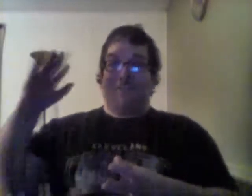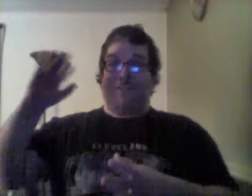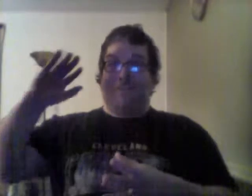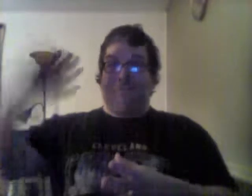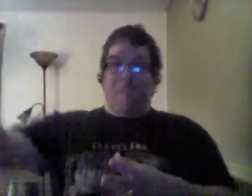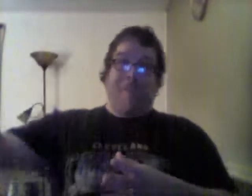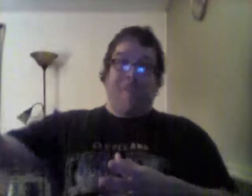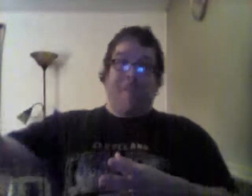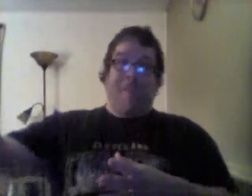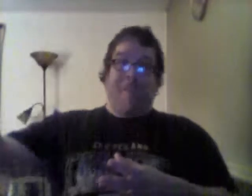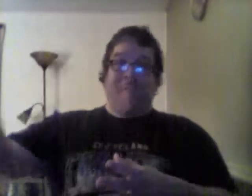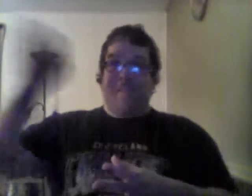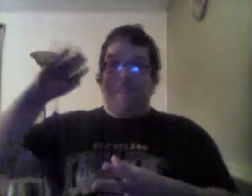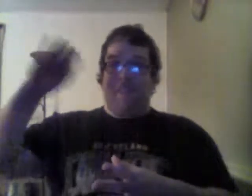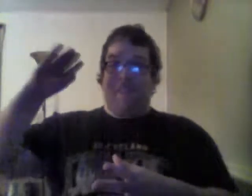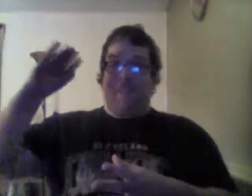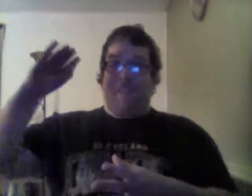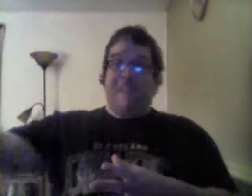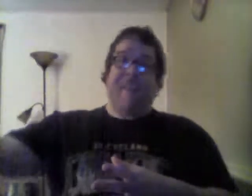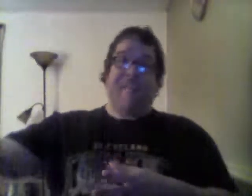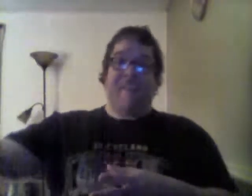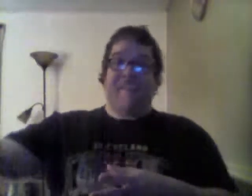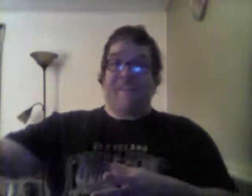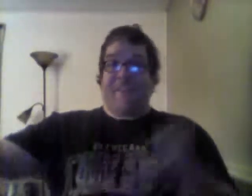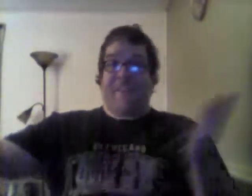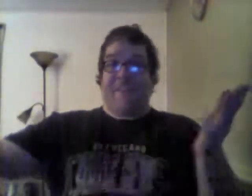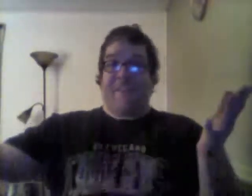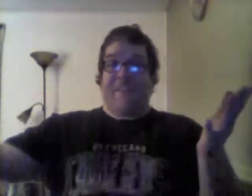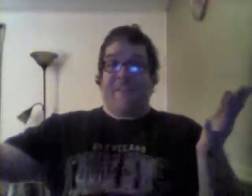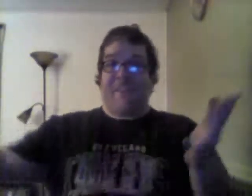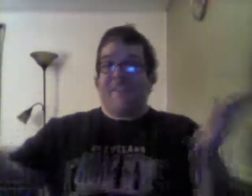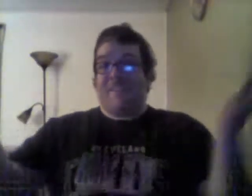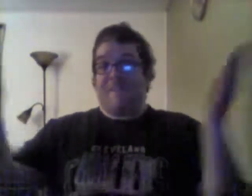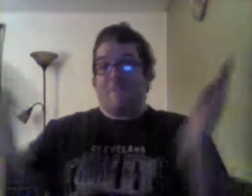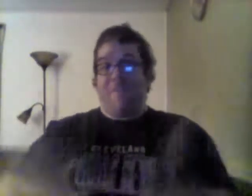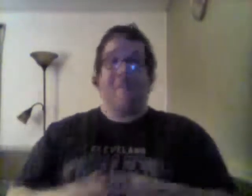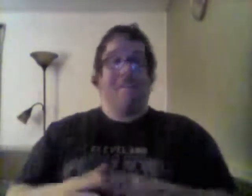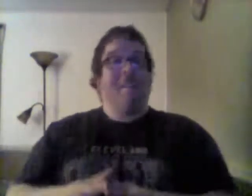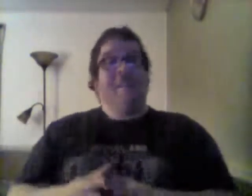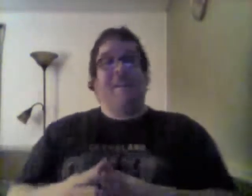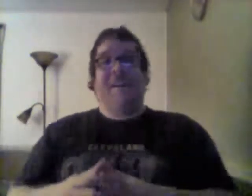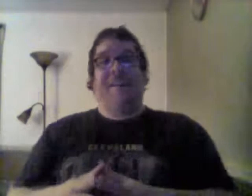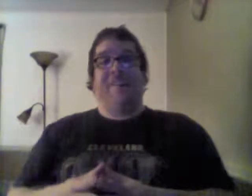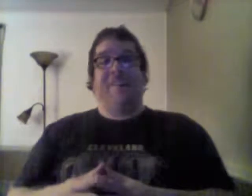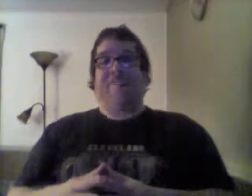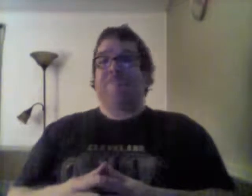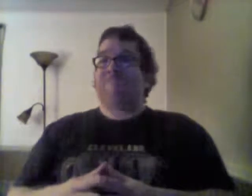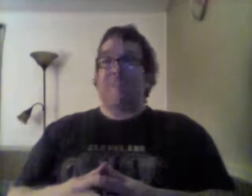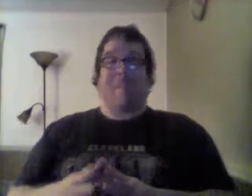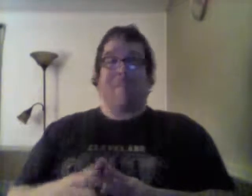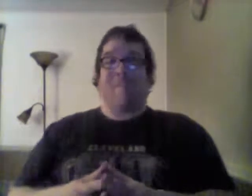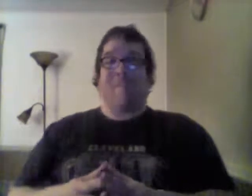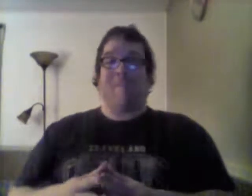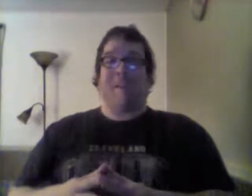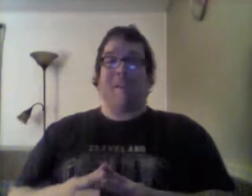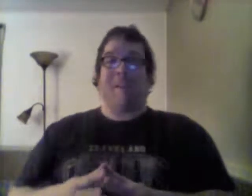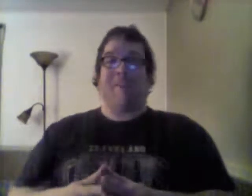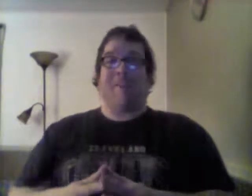there's another one called VHS85 coming out next year already. So, fuck it. I guess I'll be reviewing that next year.